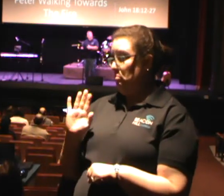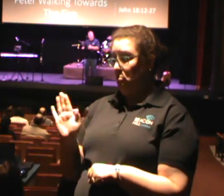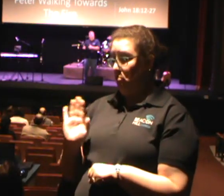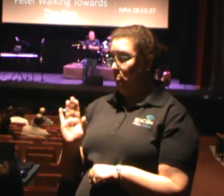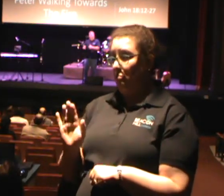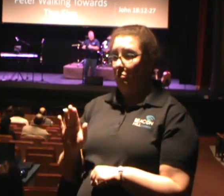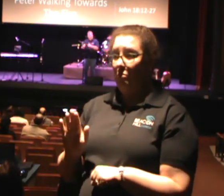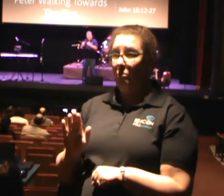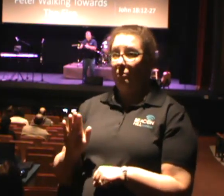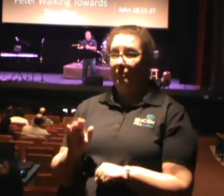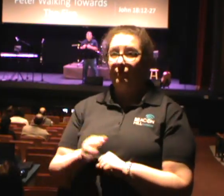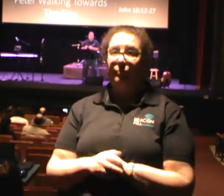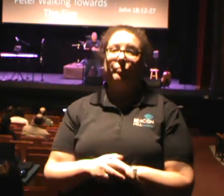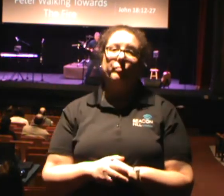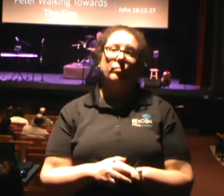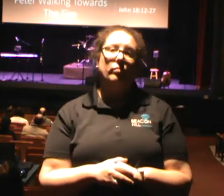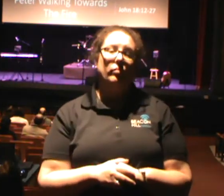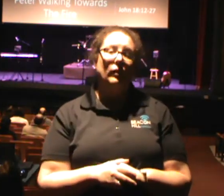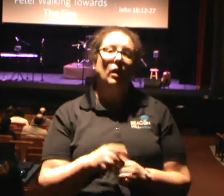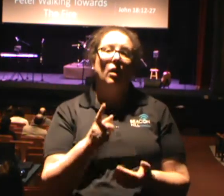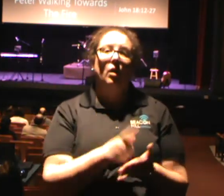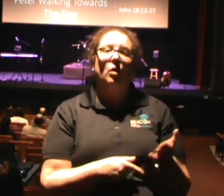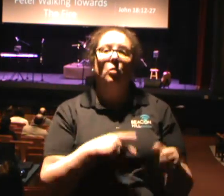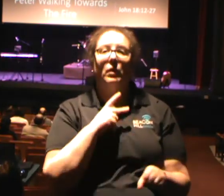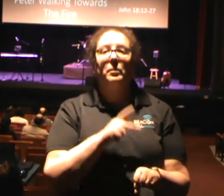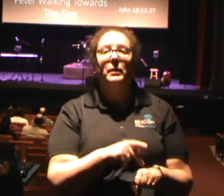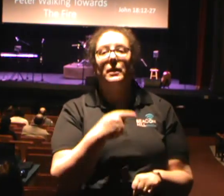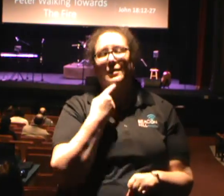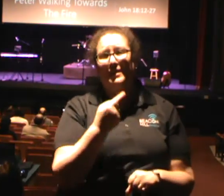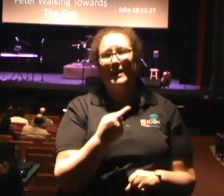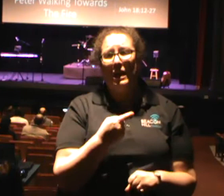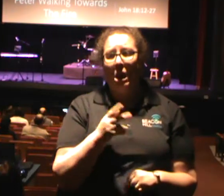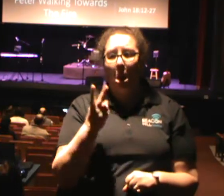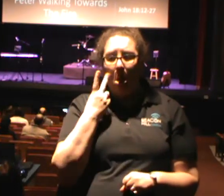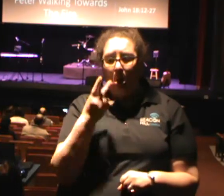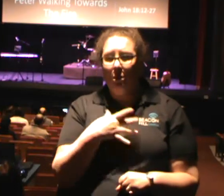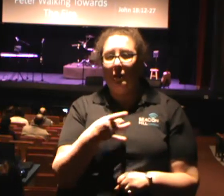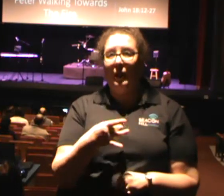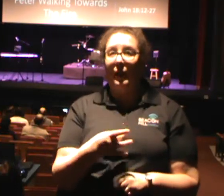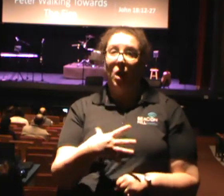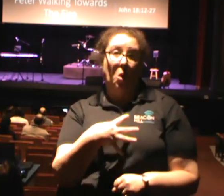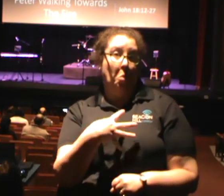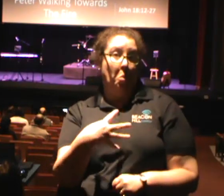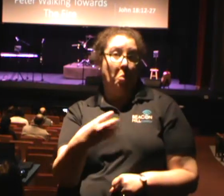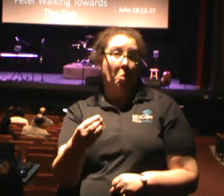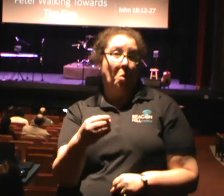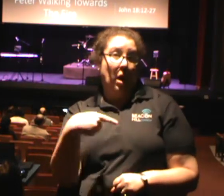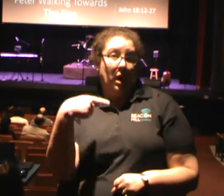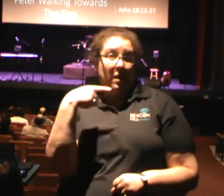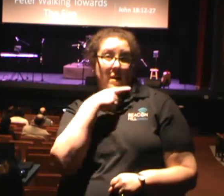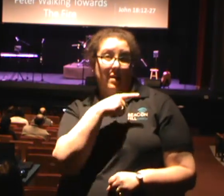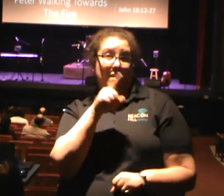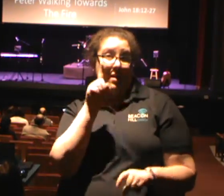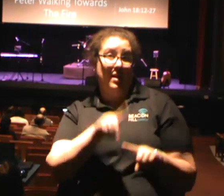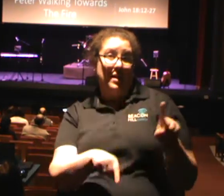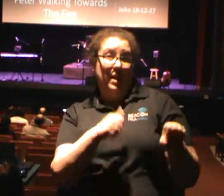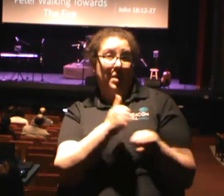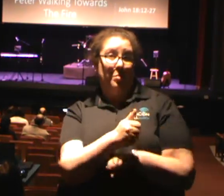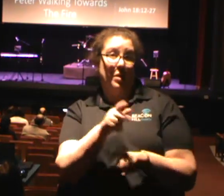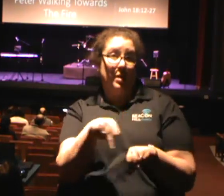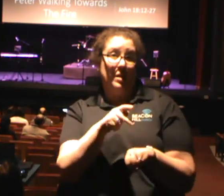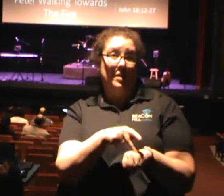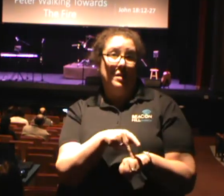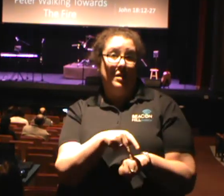surface, what Peter said seems like a little white lie. I mean, you really can't blame Peter for not